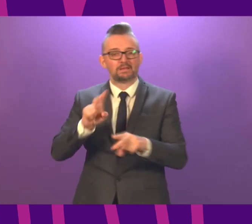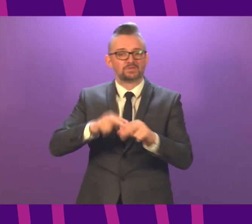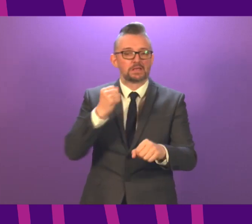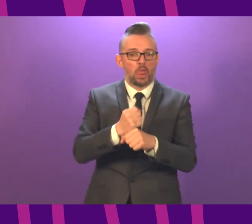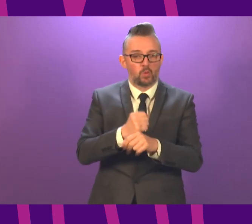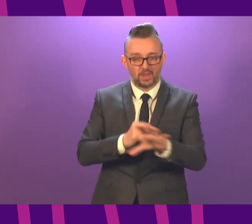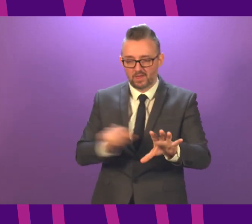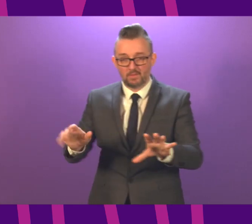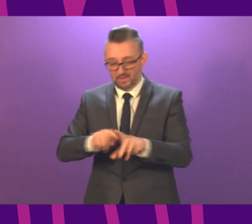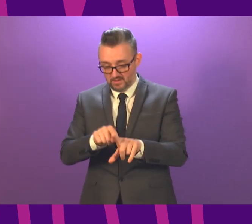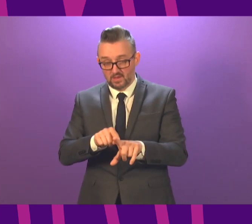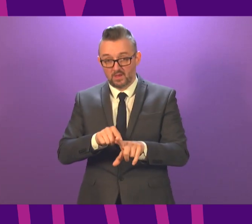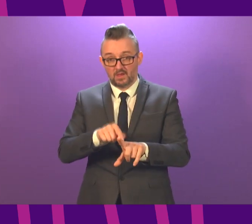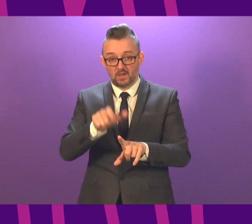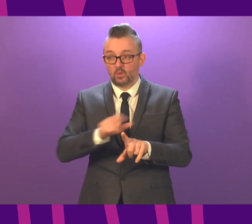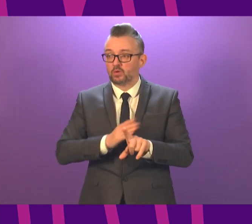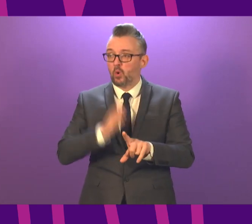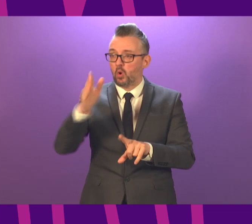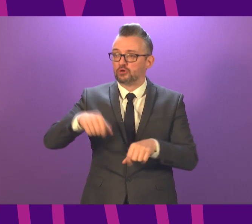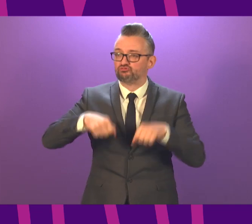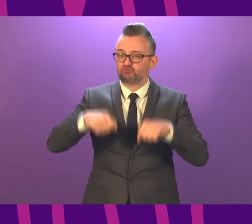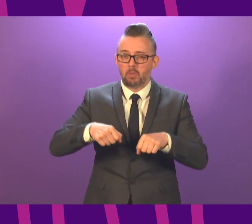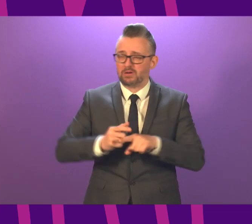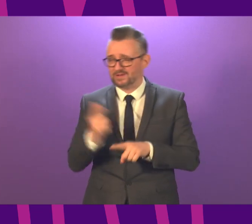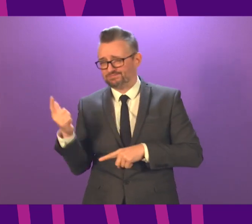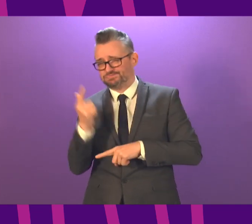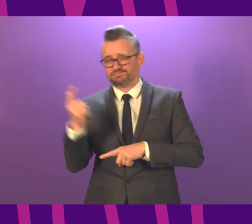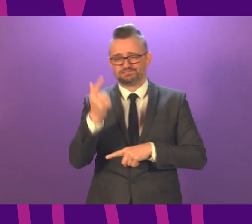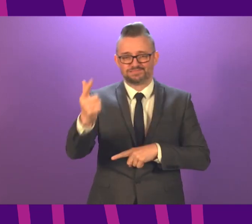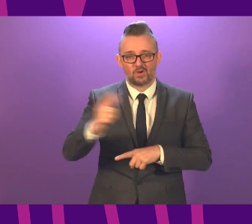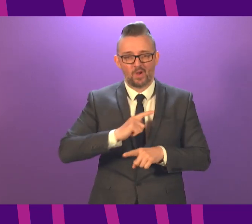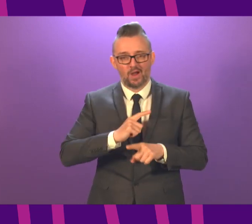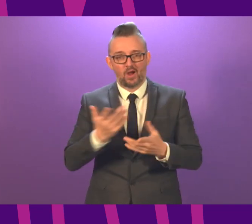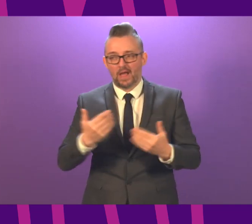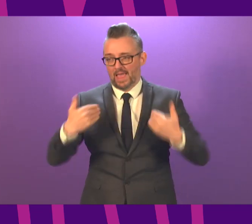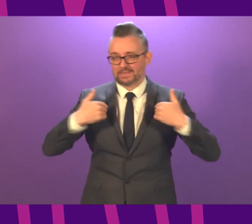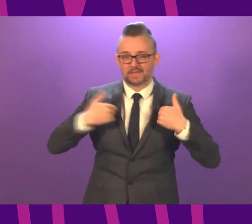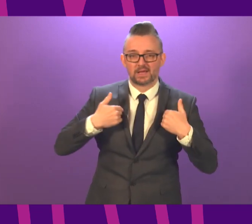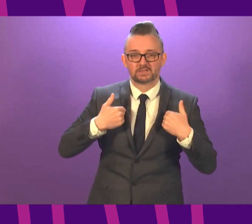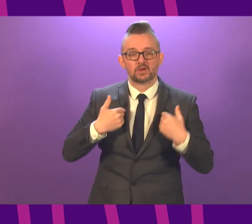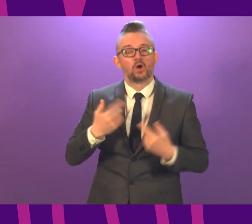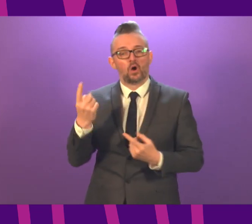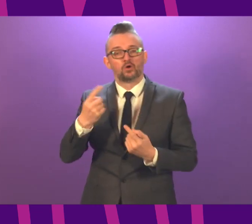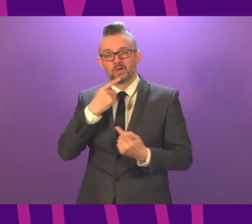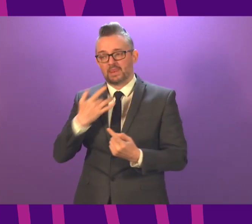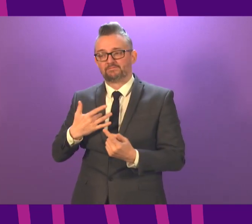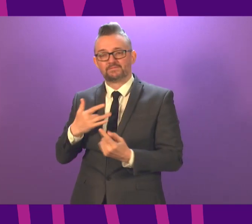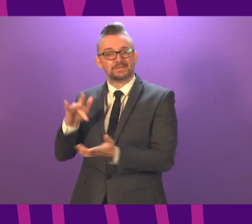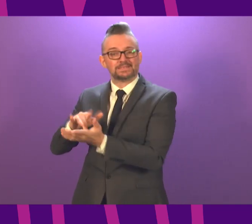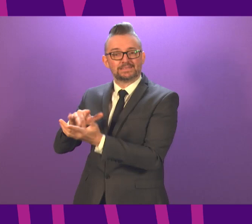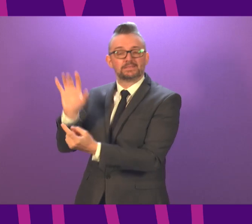quite a far distance to go to shop for essential goods or undertake exercise compared to more urban authorities.